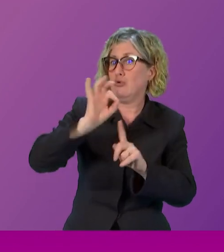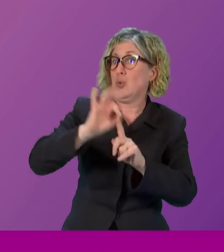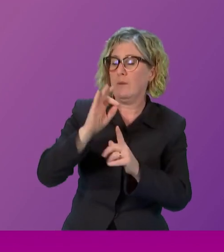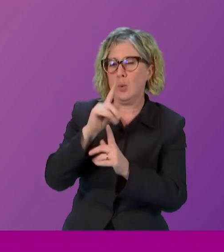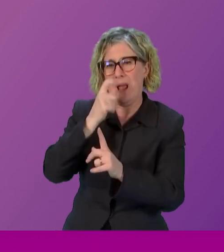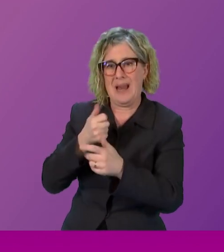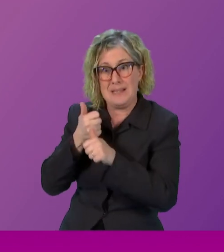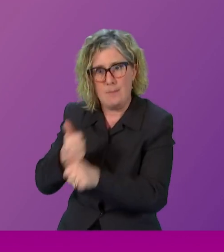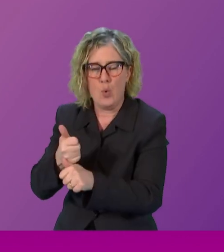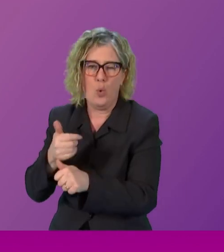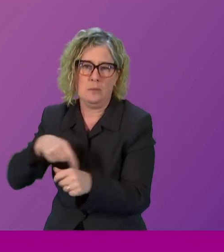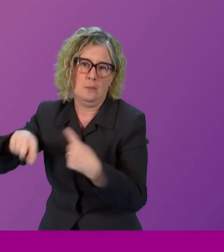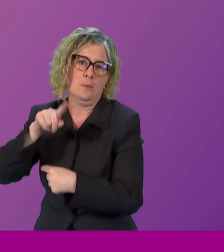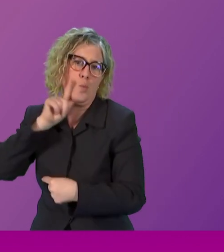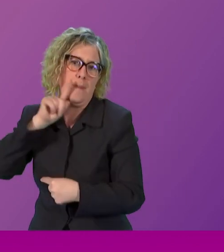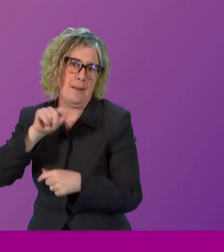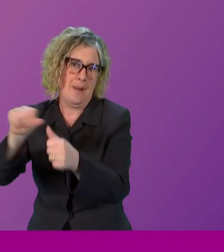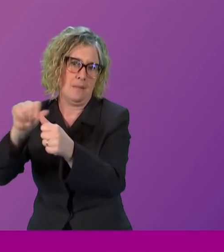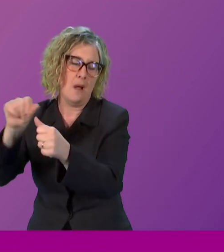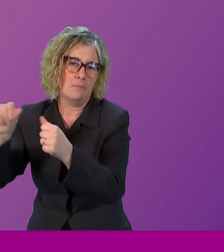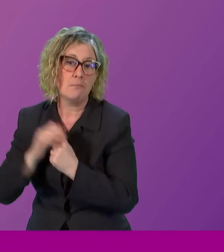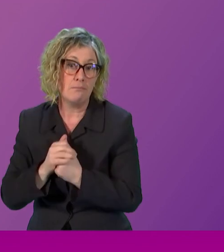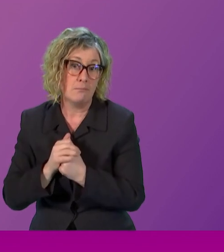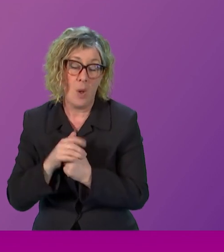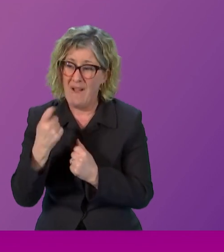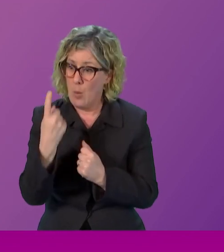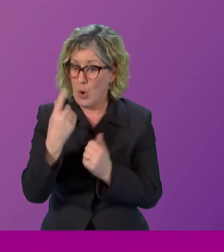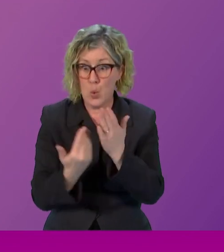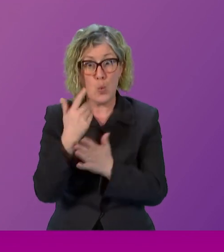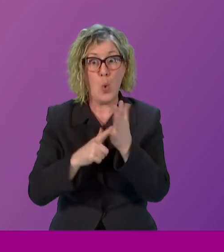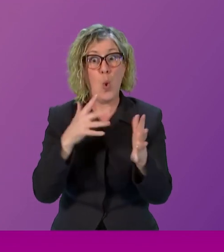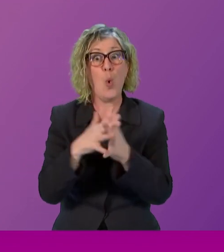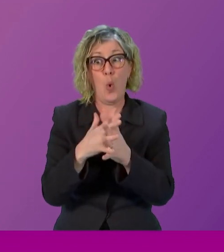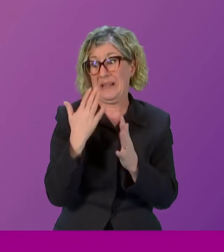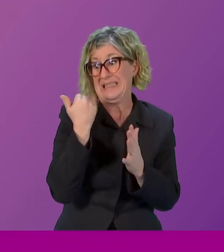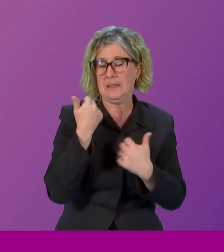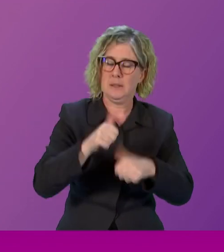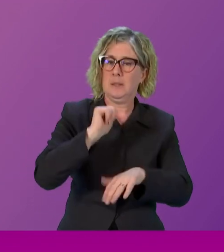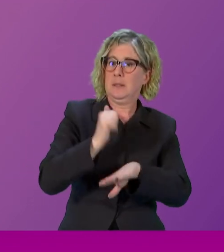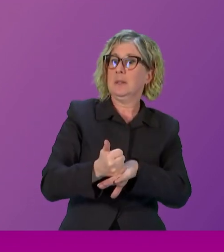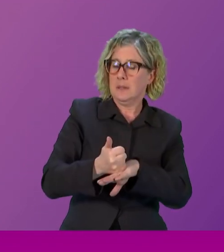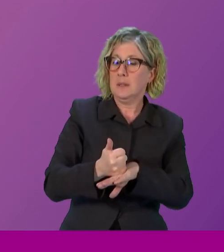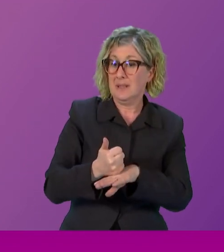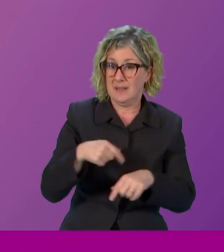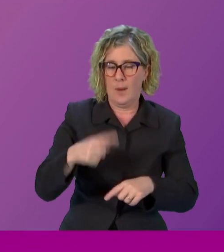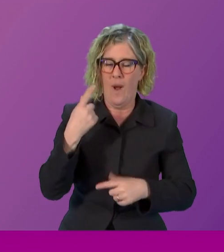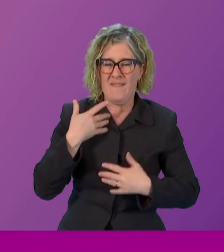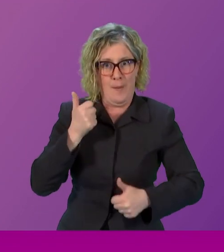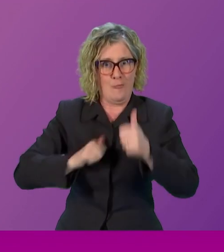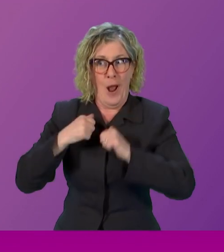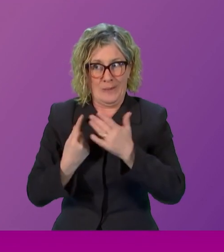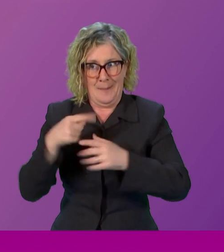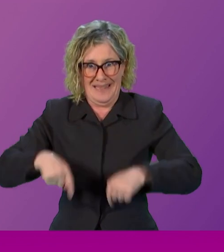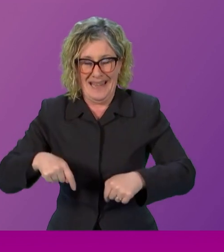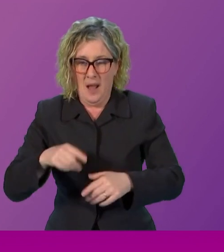laws one of the finest moments in this parliament's history against domestic abuse and domestic violence